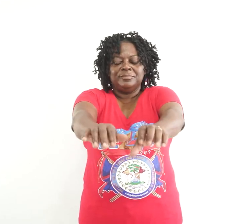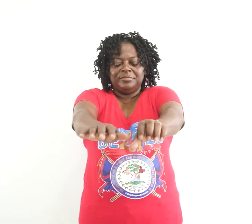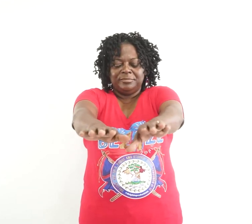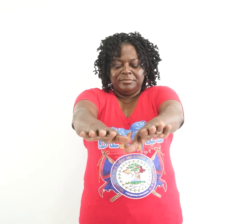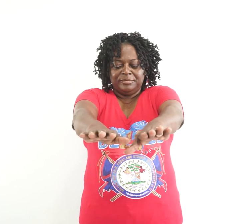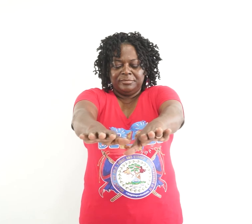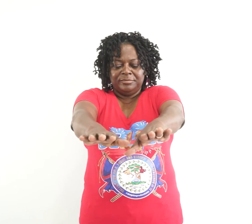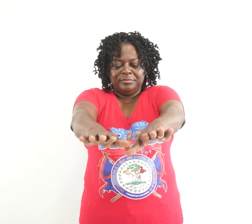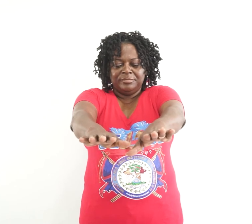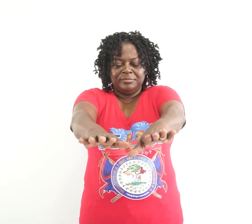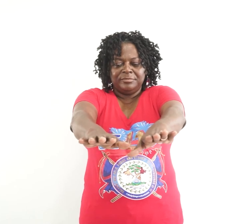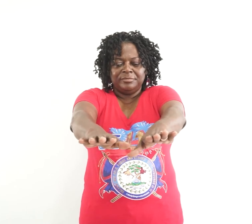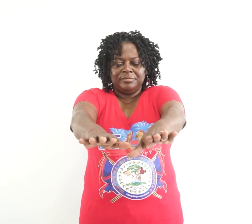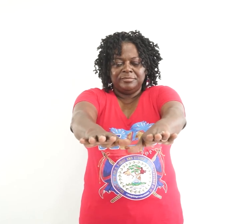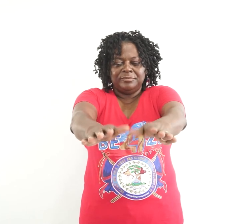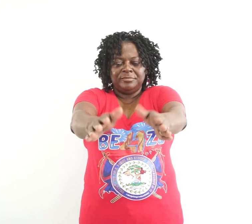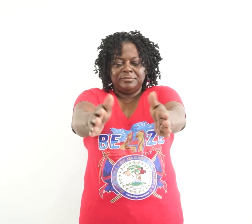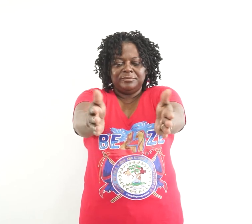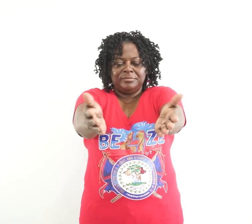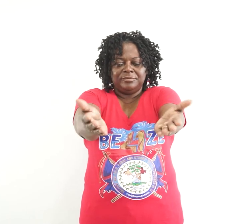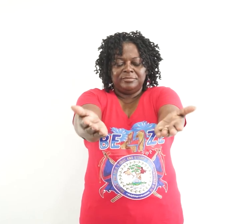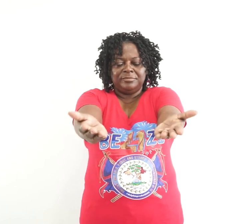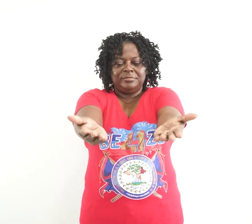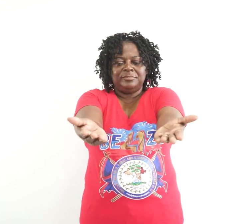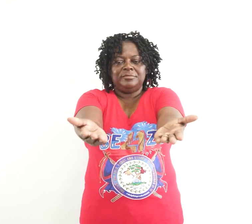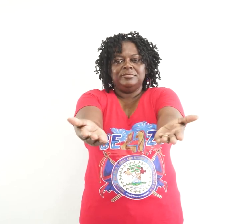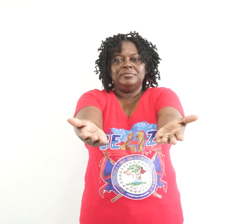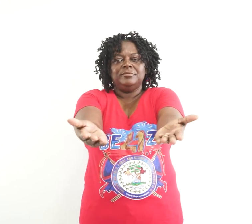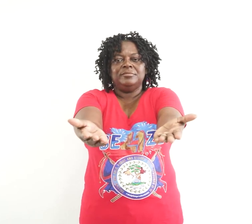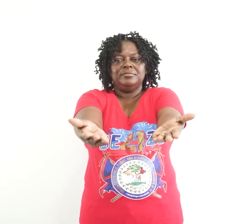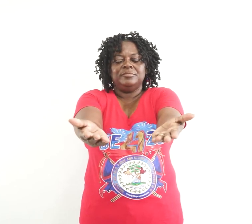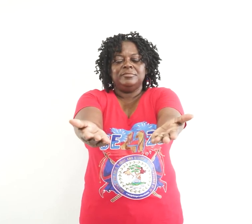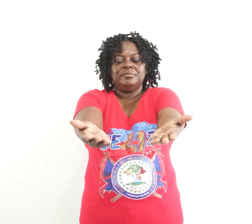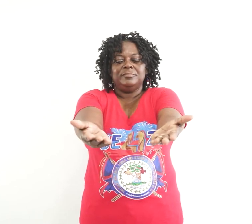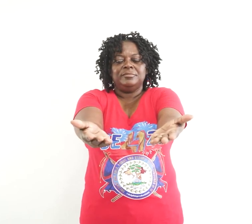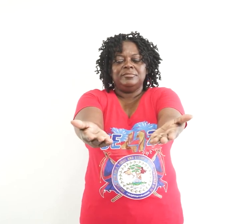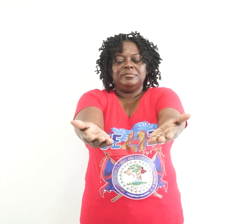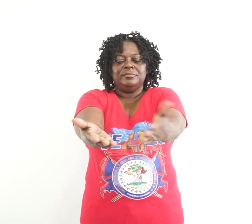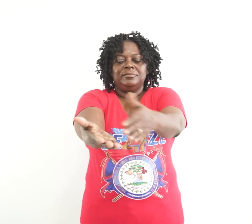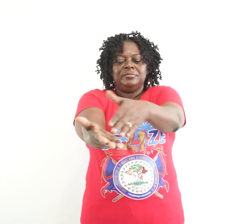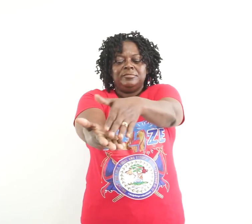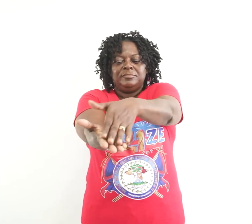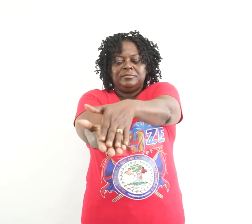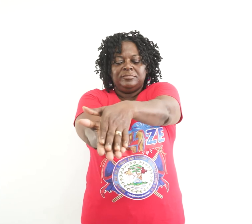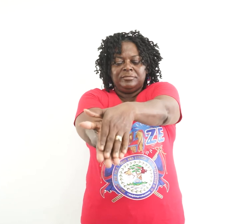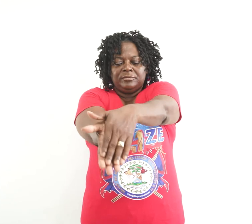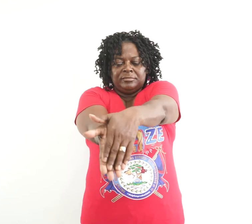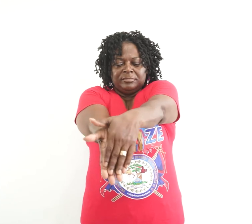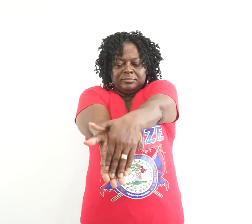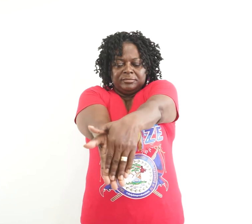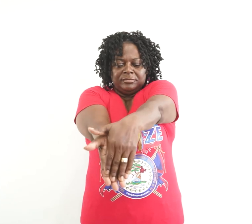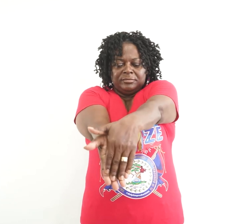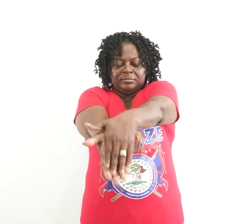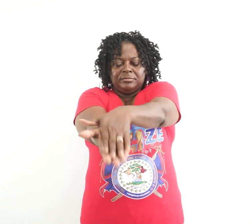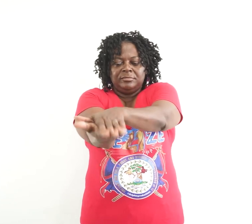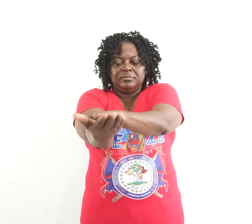Palm up. Up. Push fingers downward. Push opposite hand.